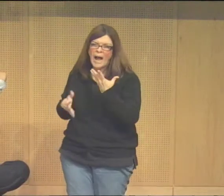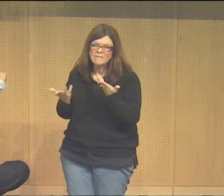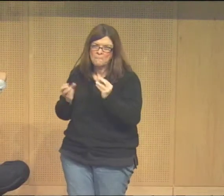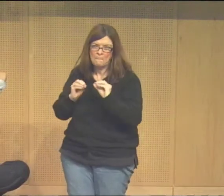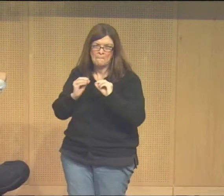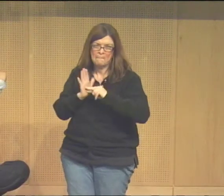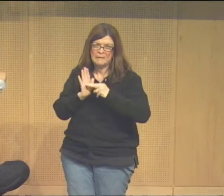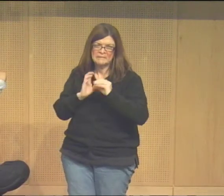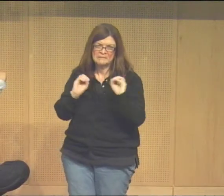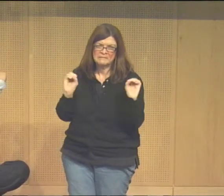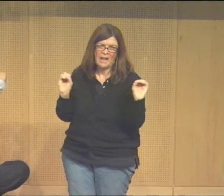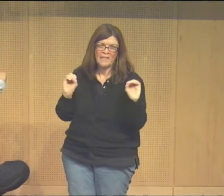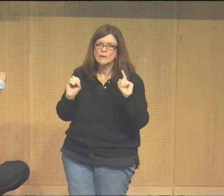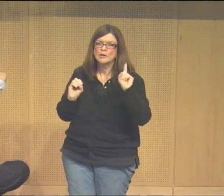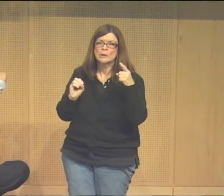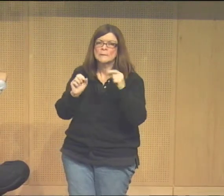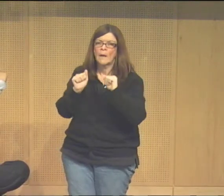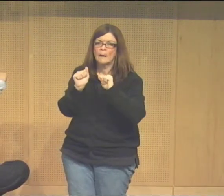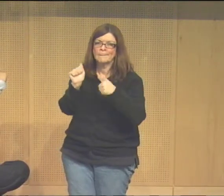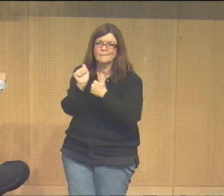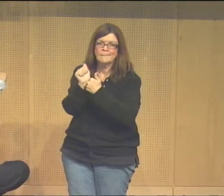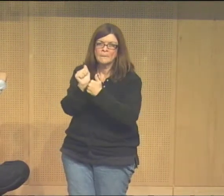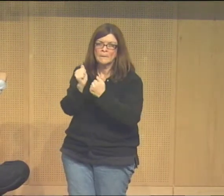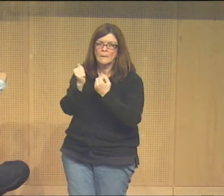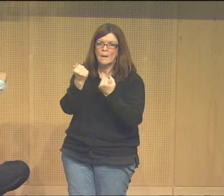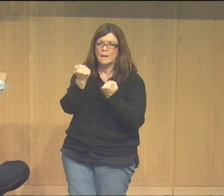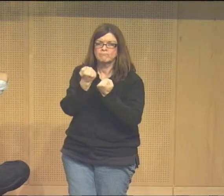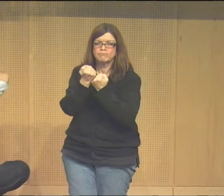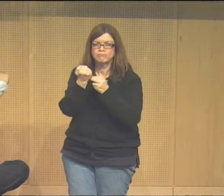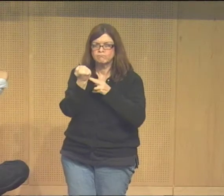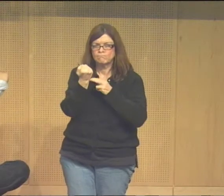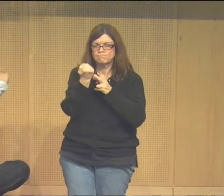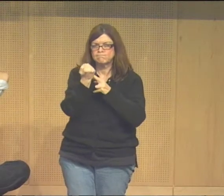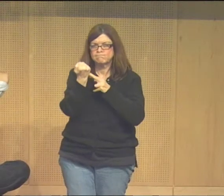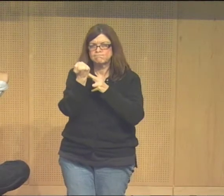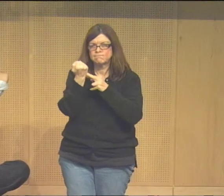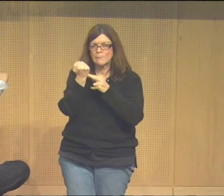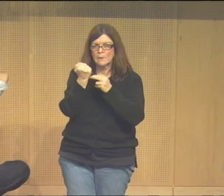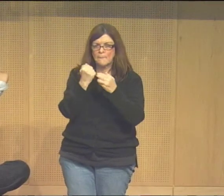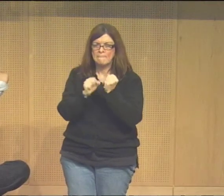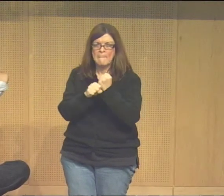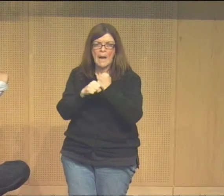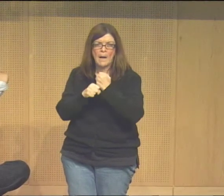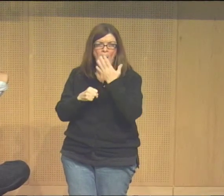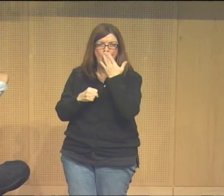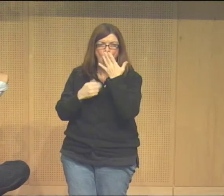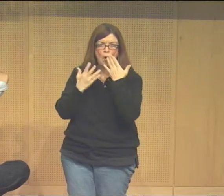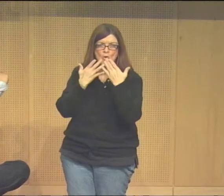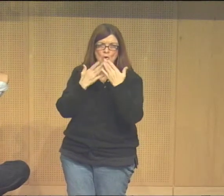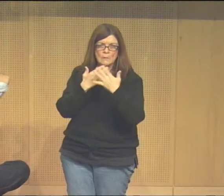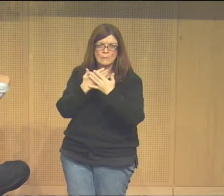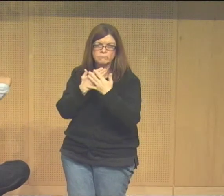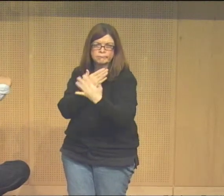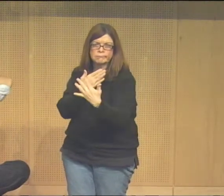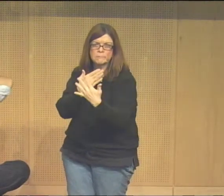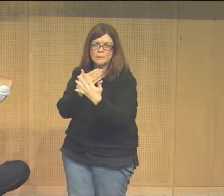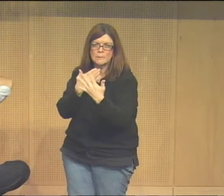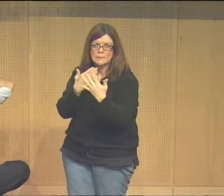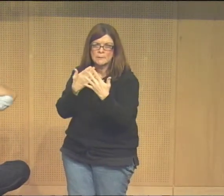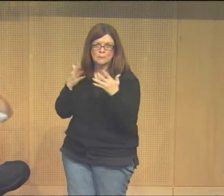Black and white really doesn't have much symbolic meaning behind it. It's more... I'm showing reinforcement of the other colors. And it makes them pop out